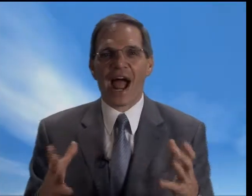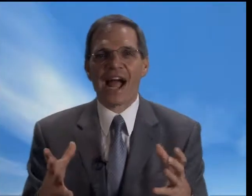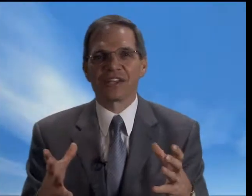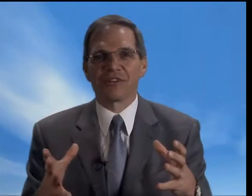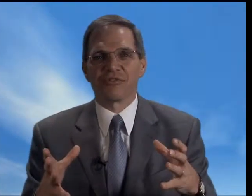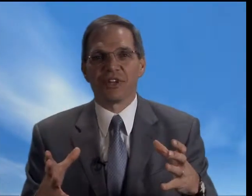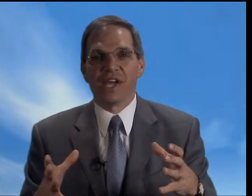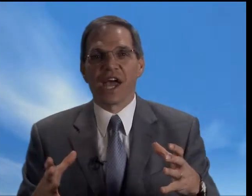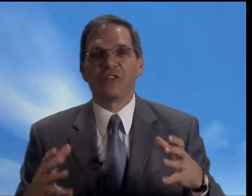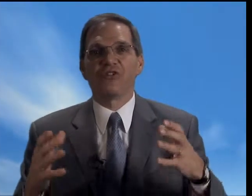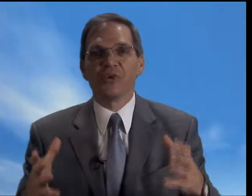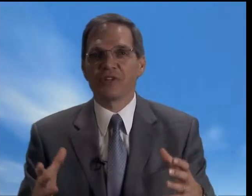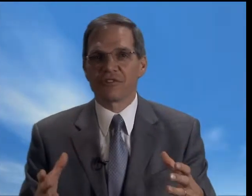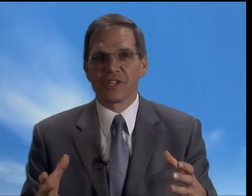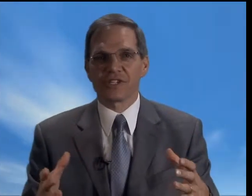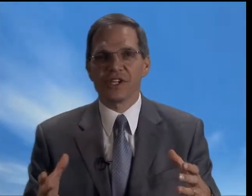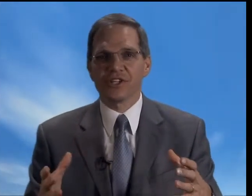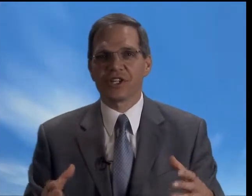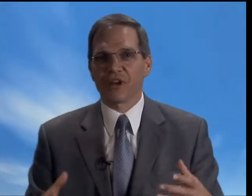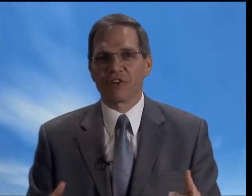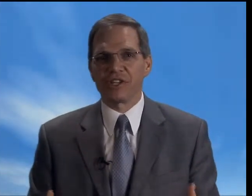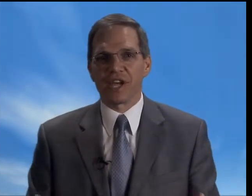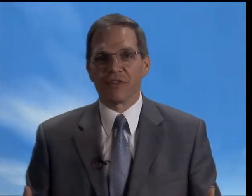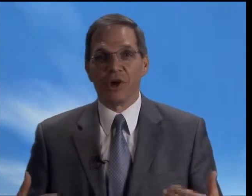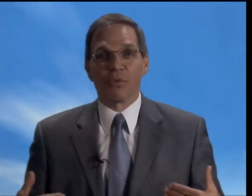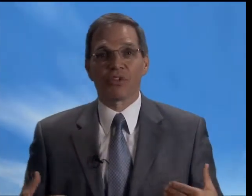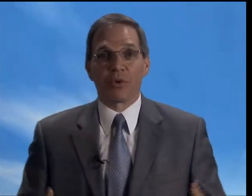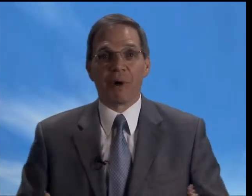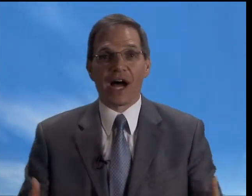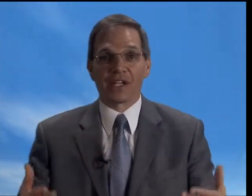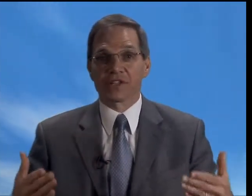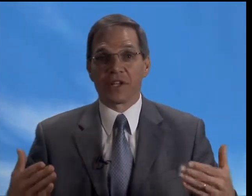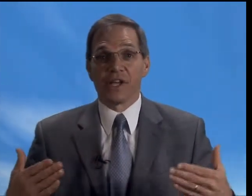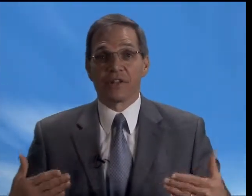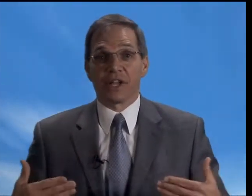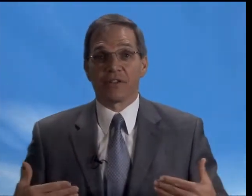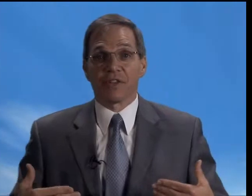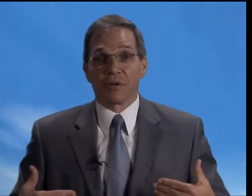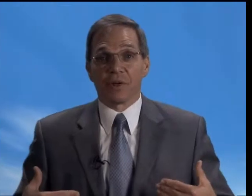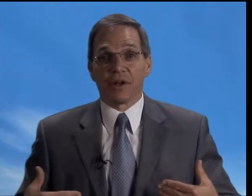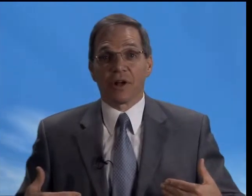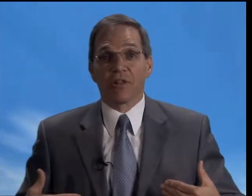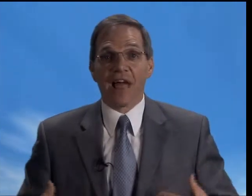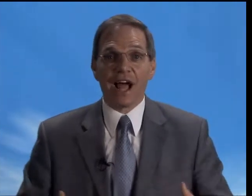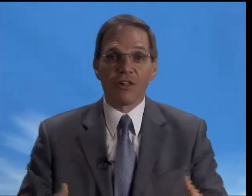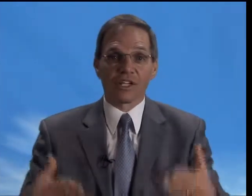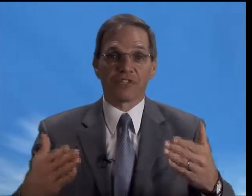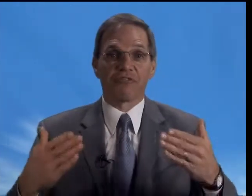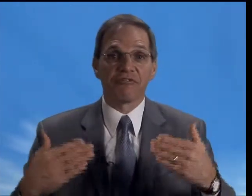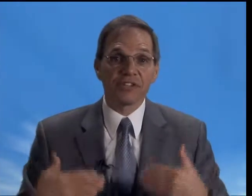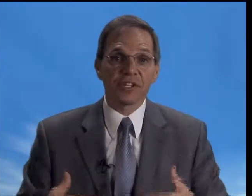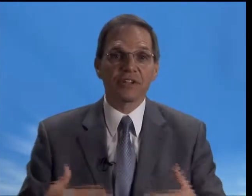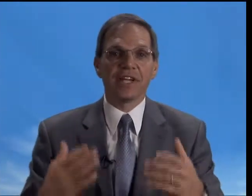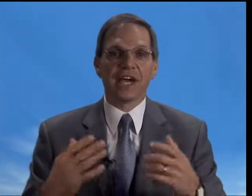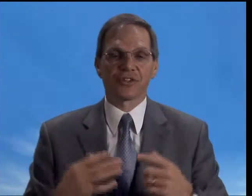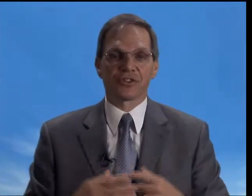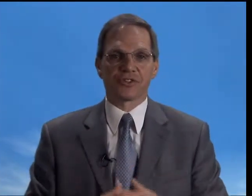active and doing things each and every day with our bodies that allow us to physically exercise.